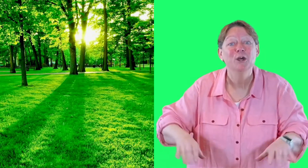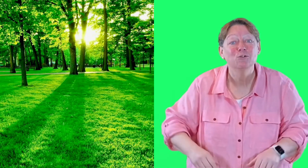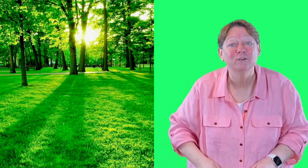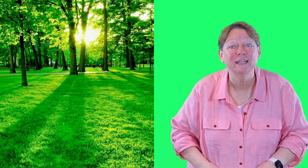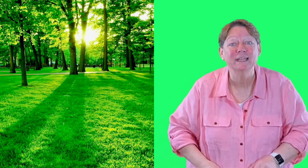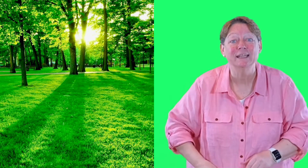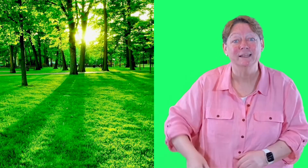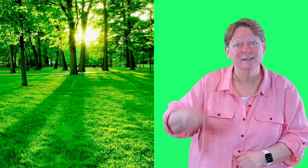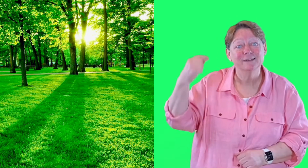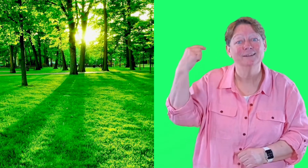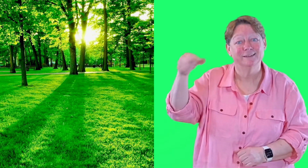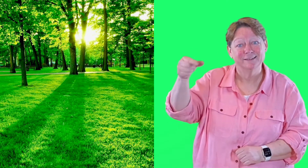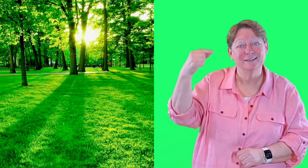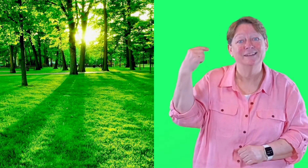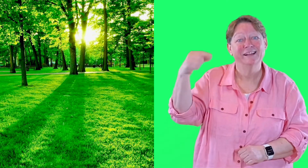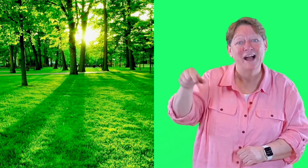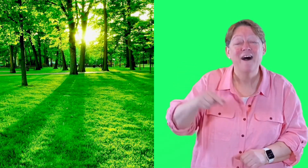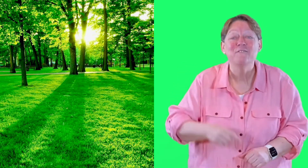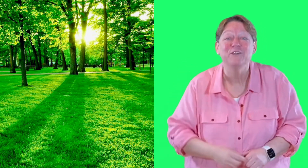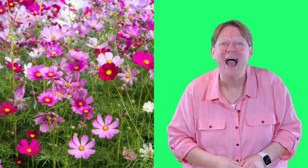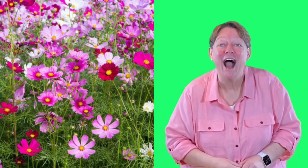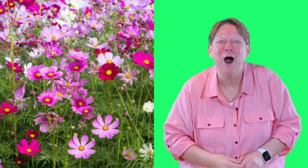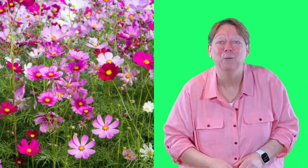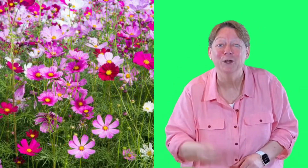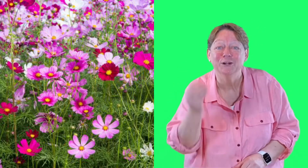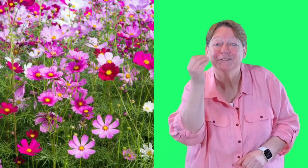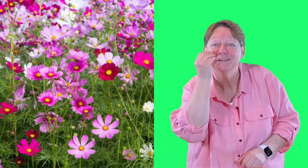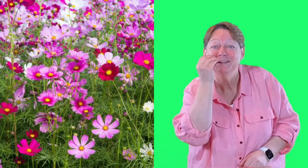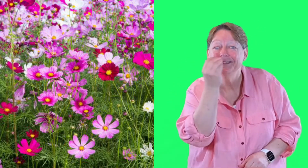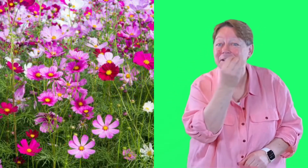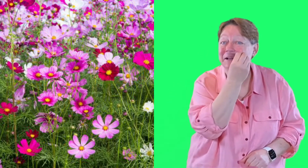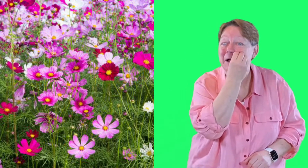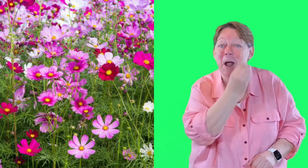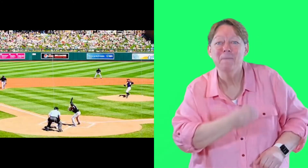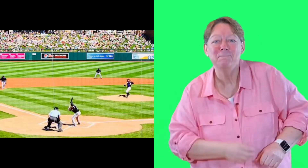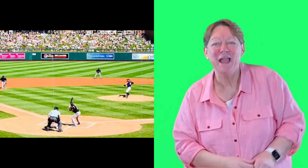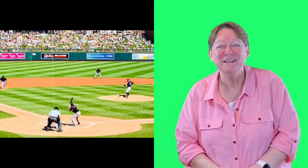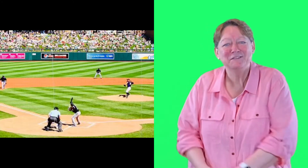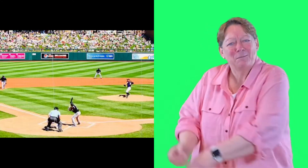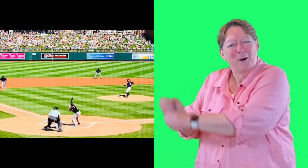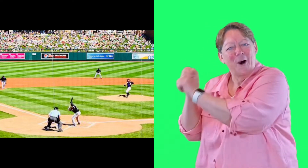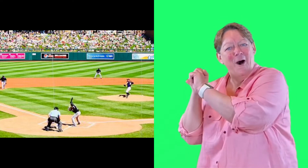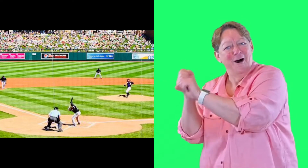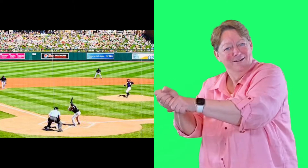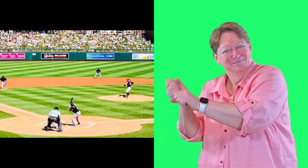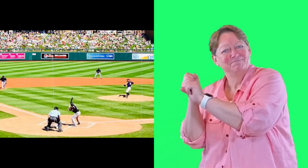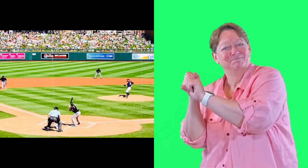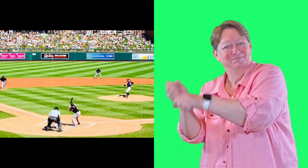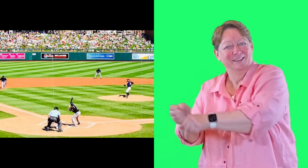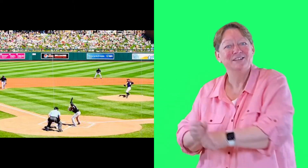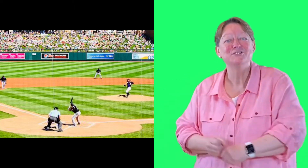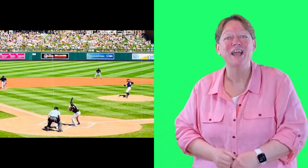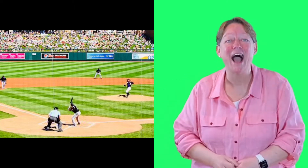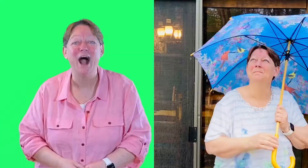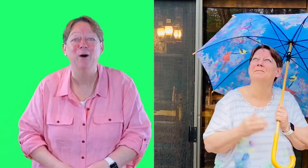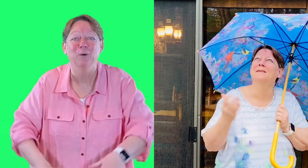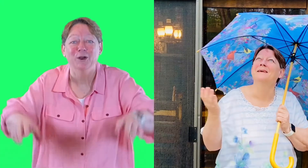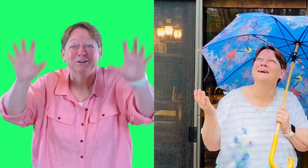Green. Flowers. Baseball. Showers.